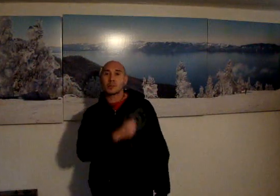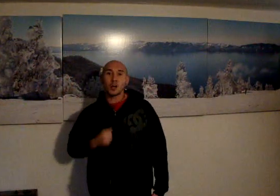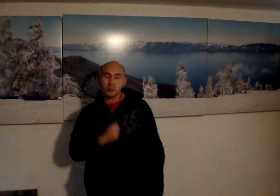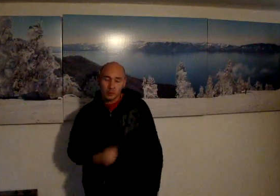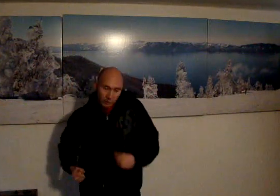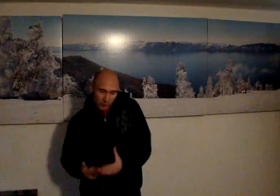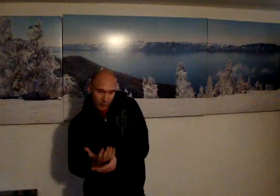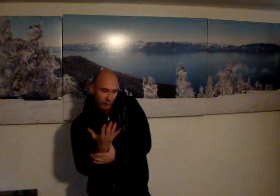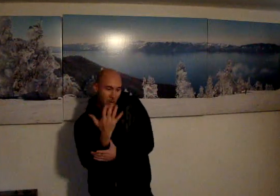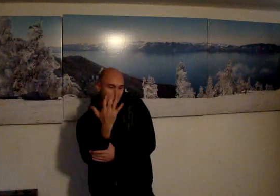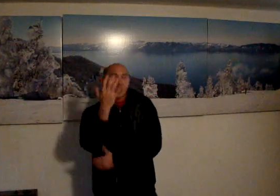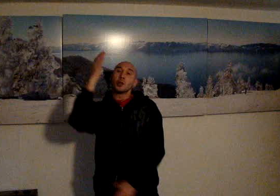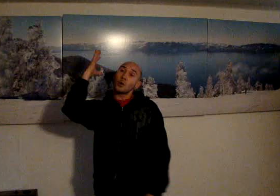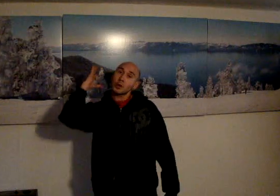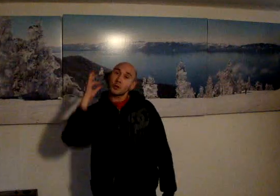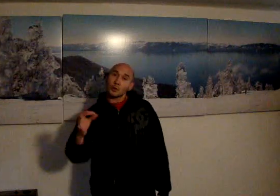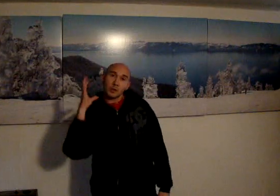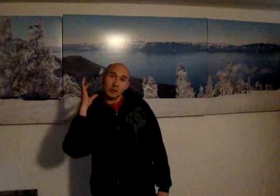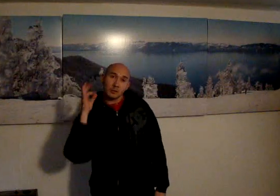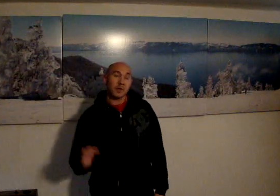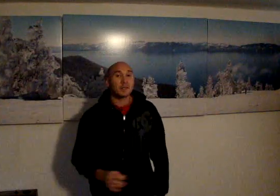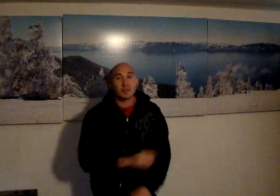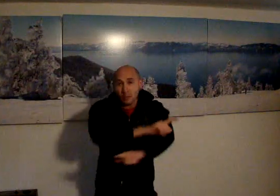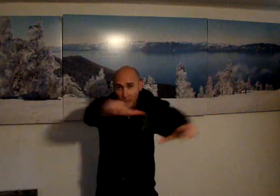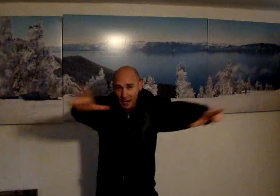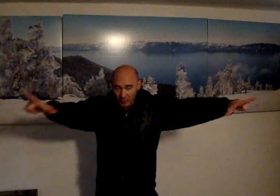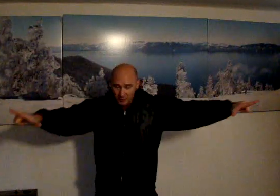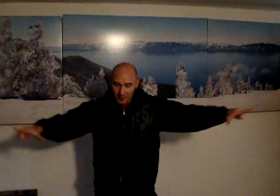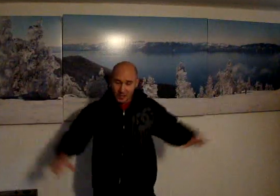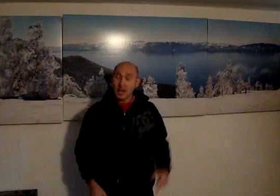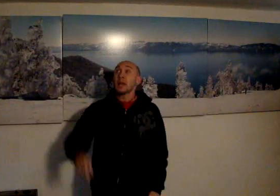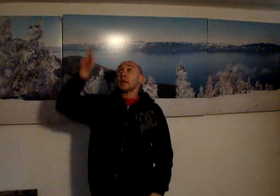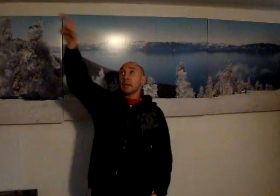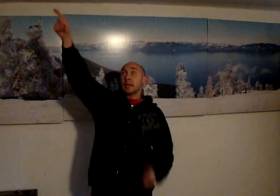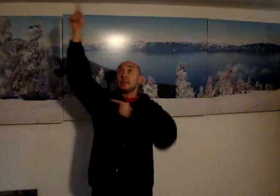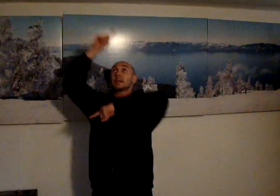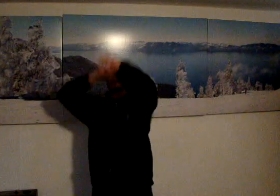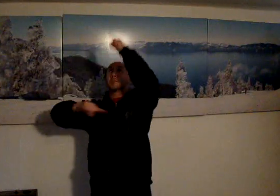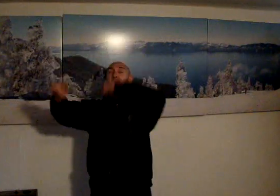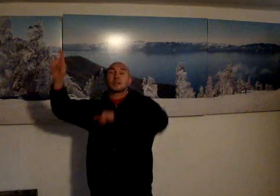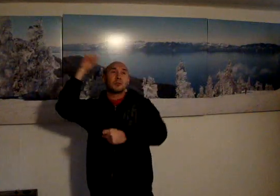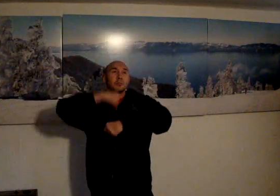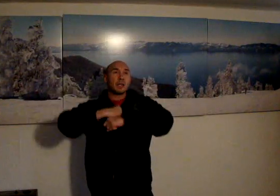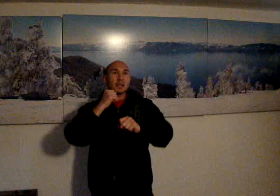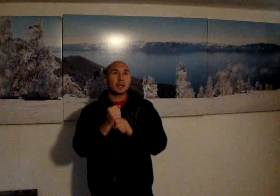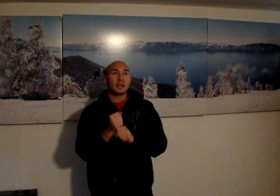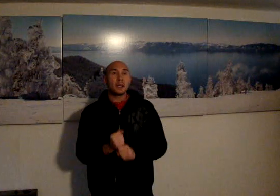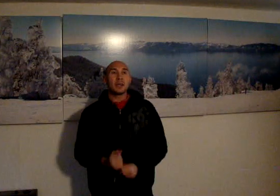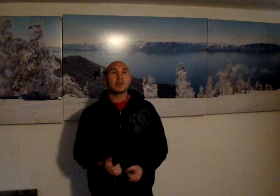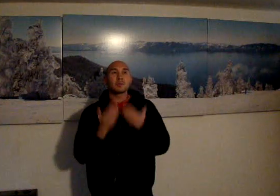sorrows grow nor thorns infest the ground he comes to make his